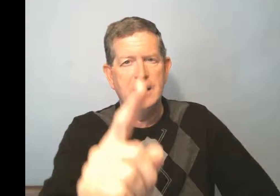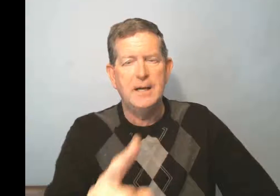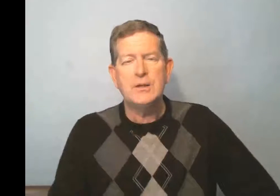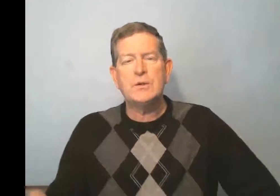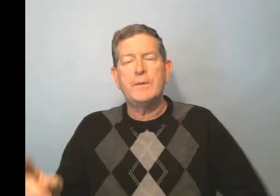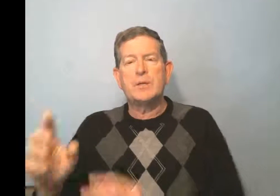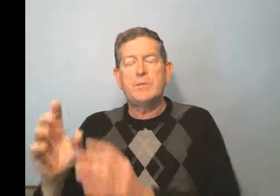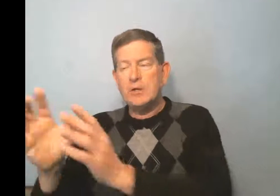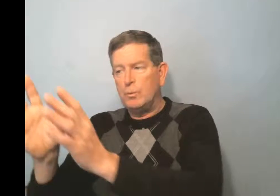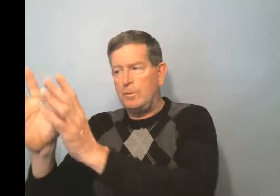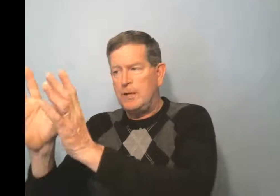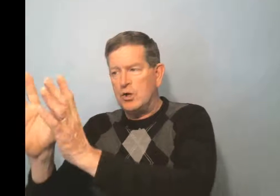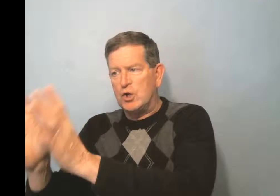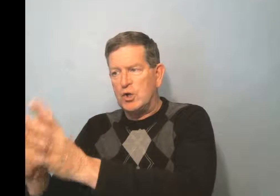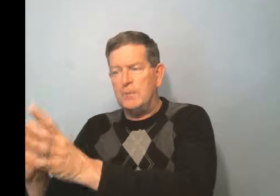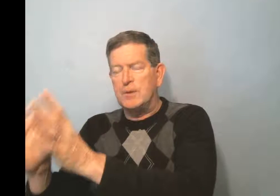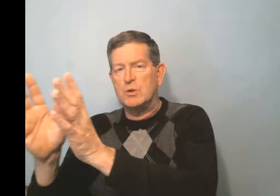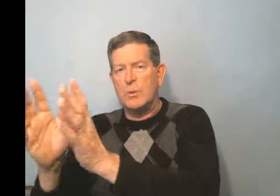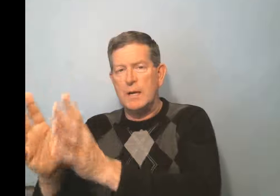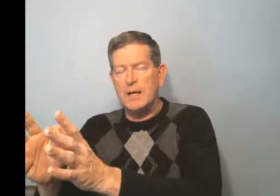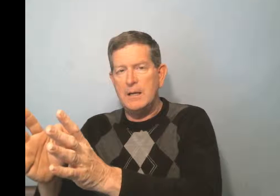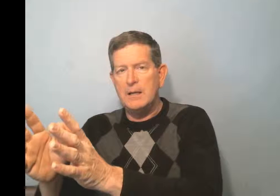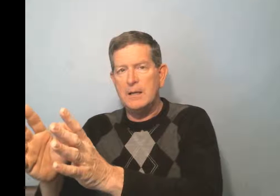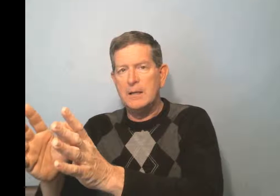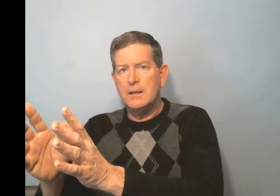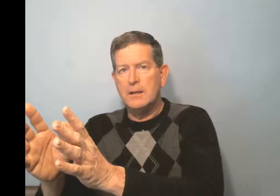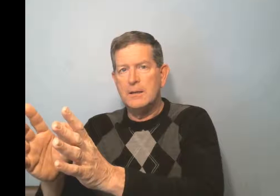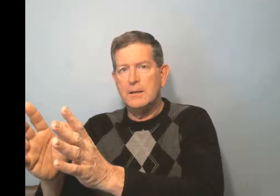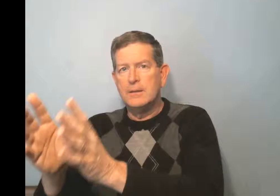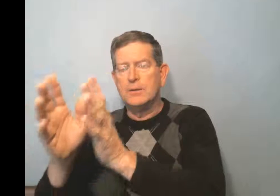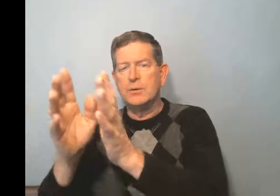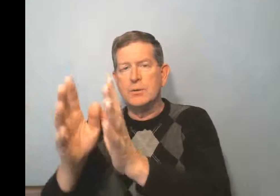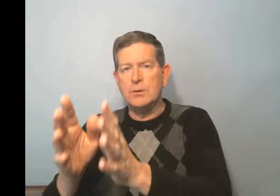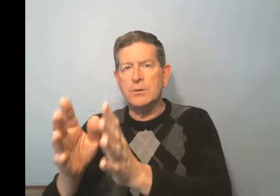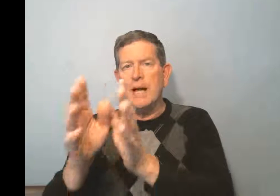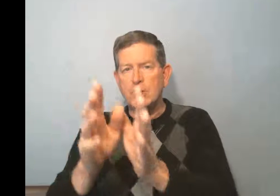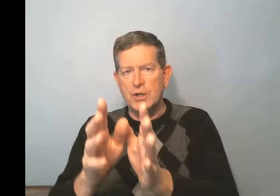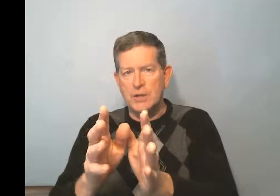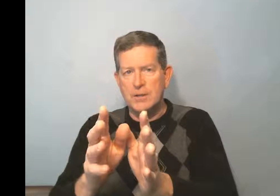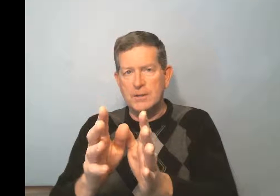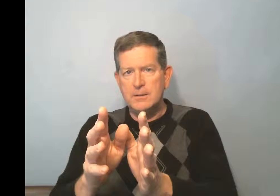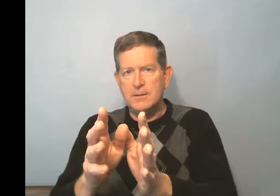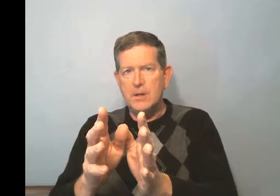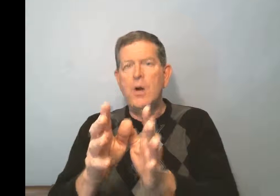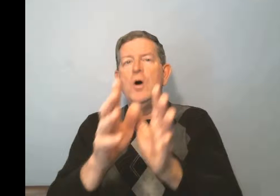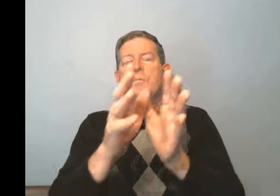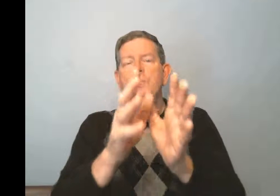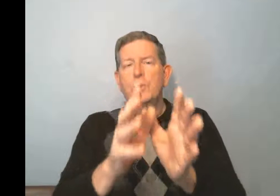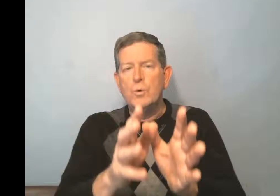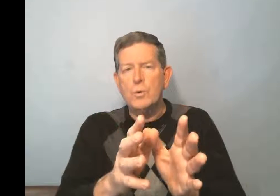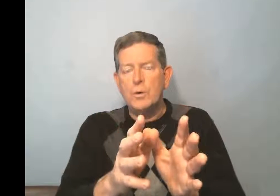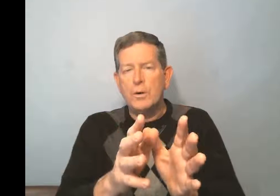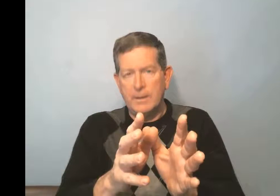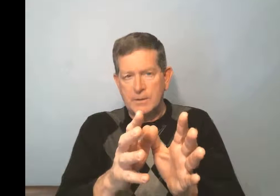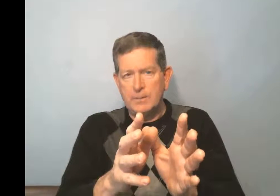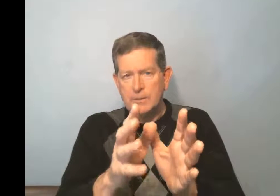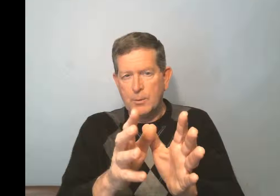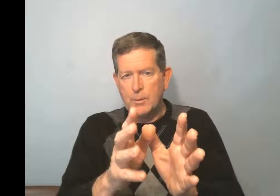So, the expression would be, j'ai besoin de l'argent, pour, there's the purpose